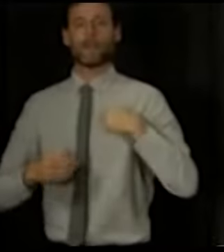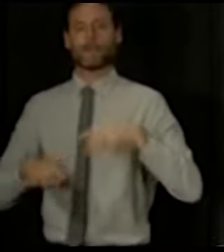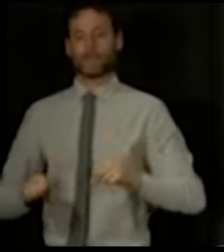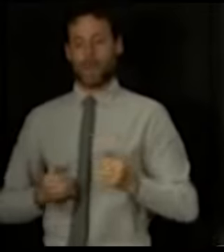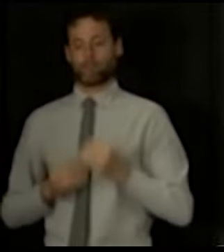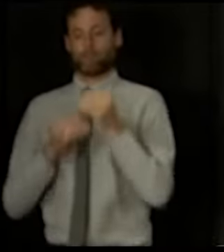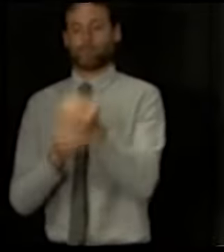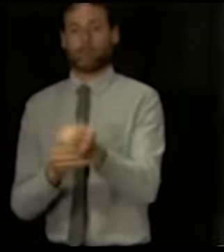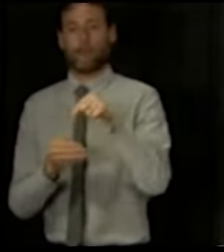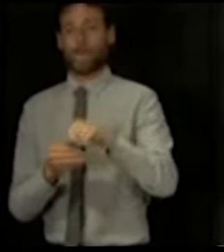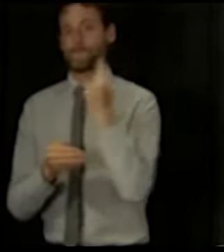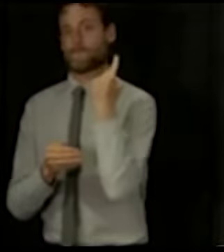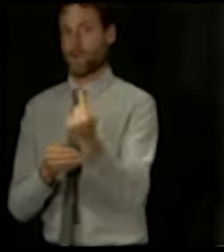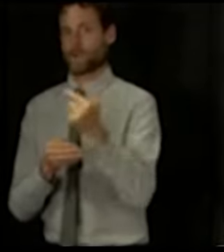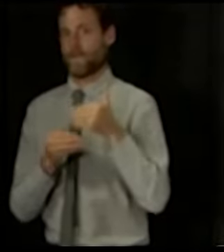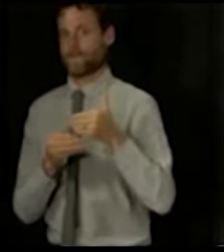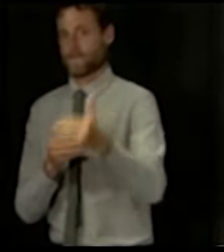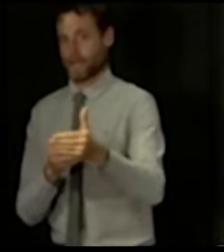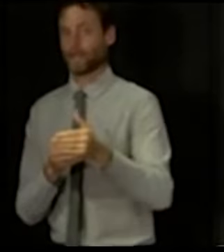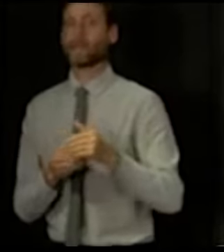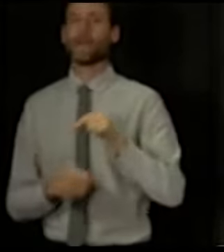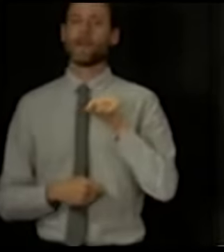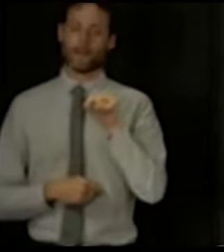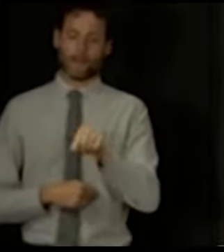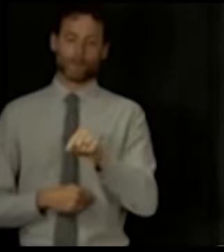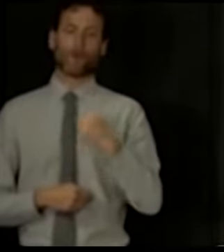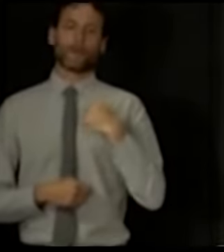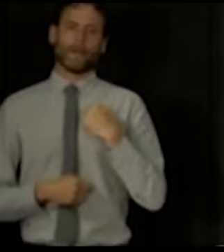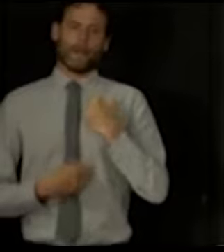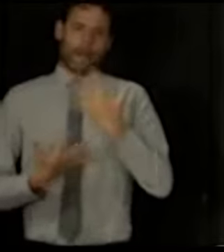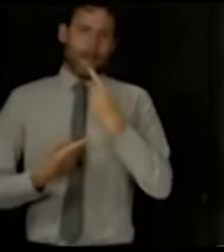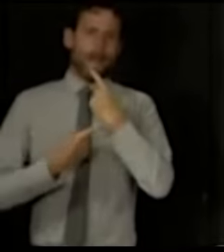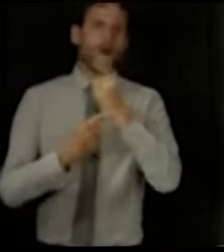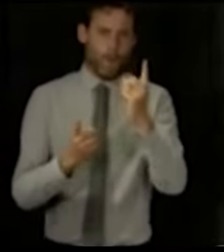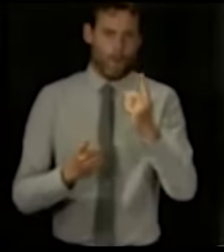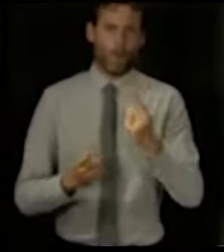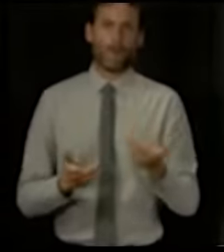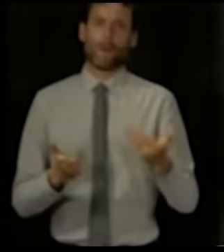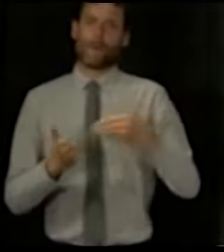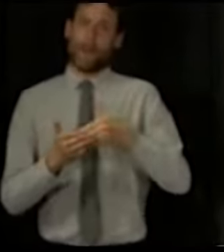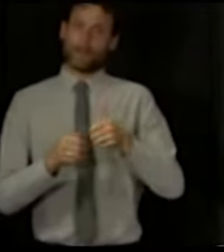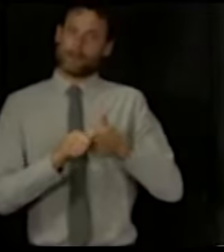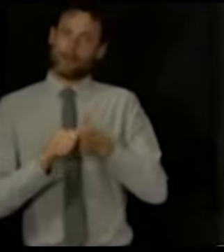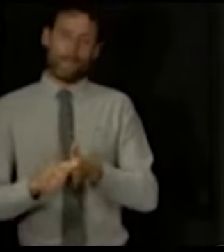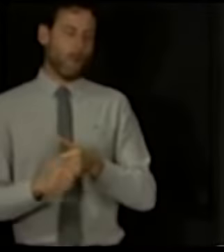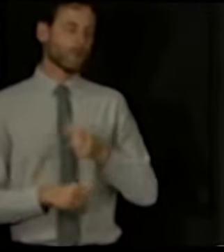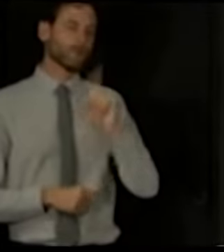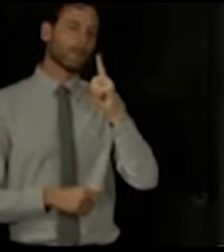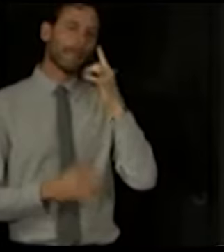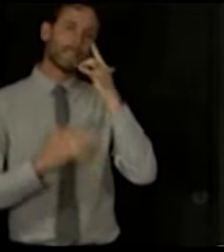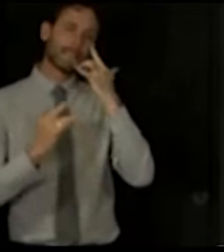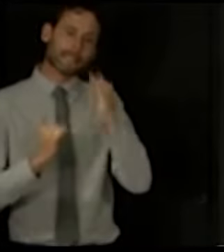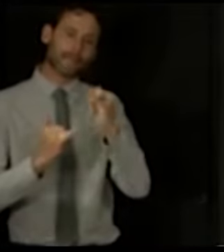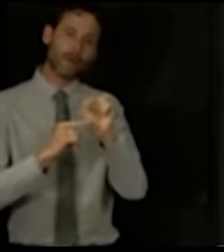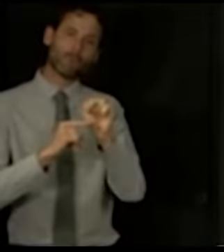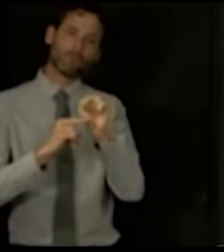out of lockdown. My confidence in that conclusion is bolstered by the launch today of Test and Protect, our system